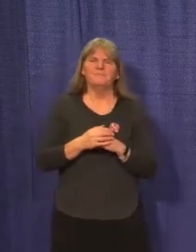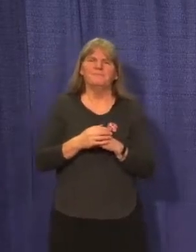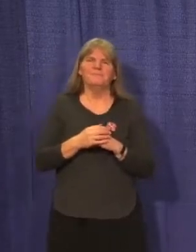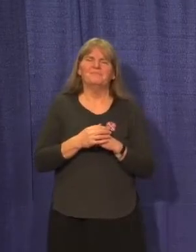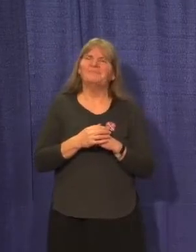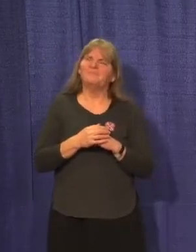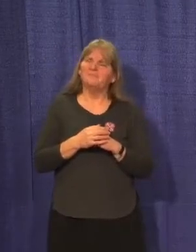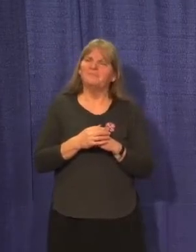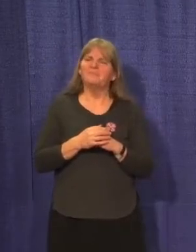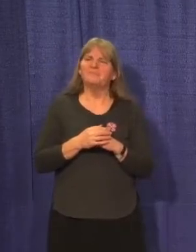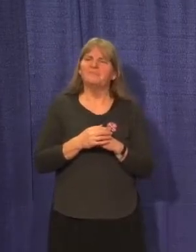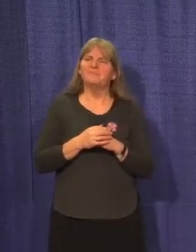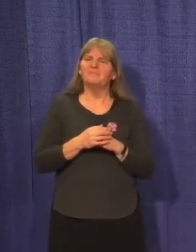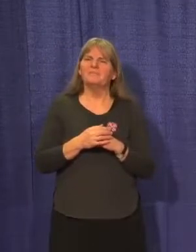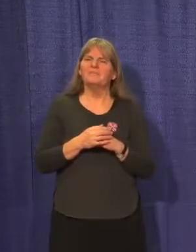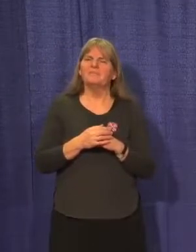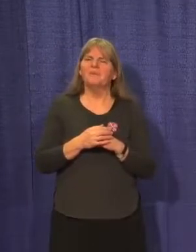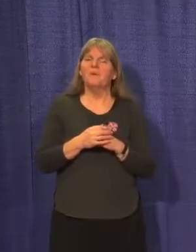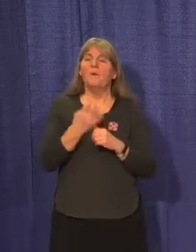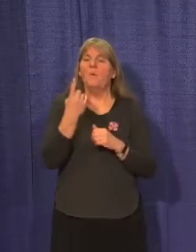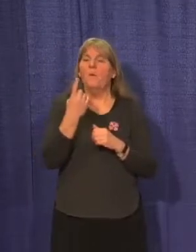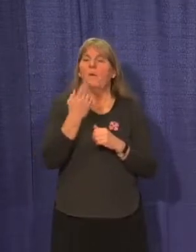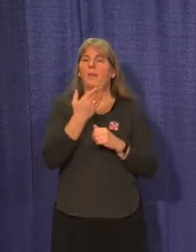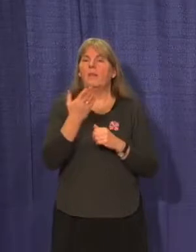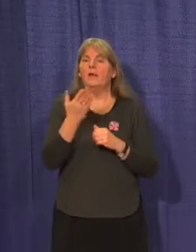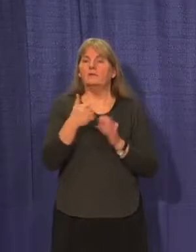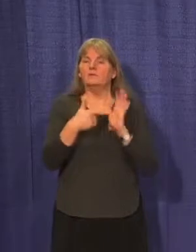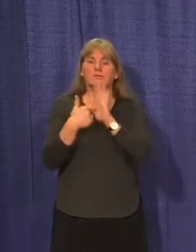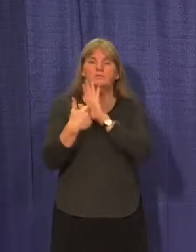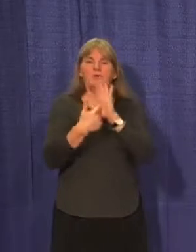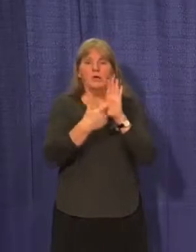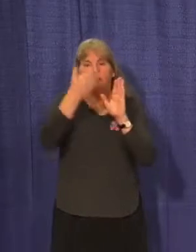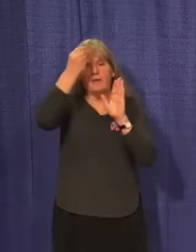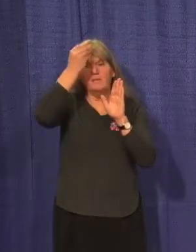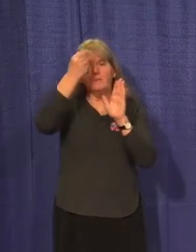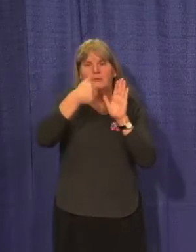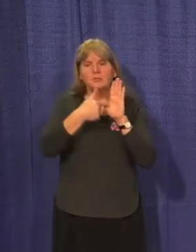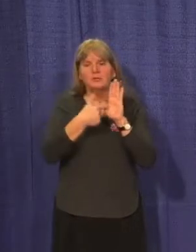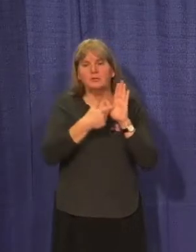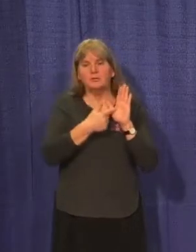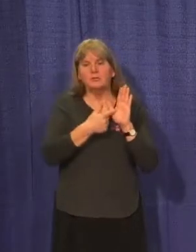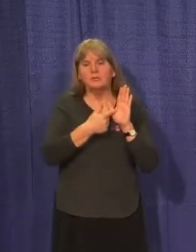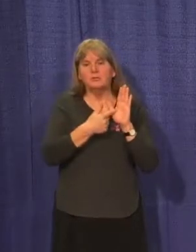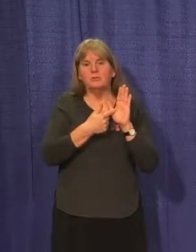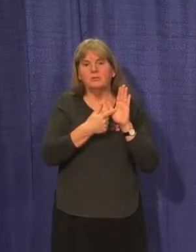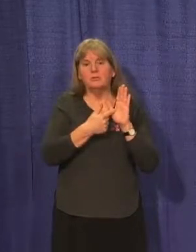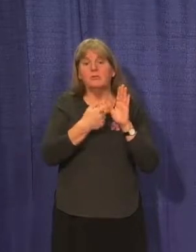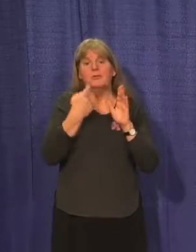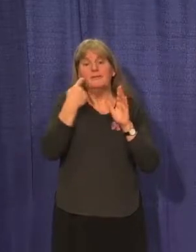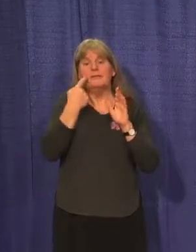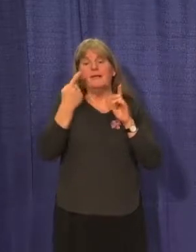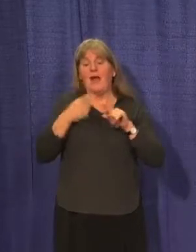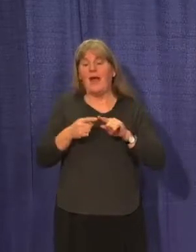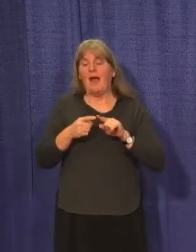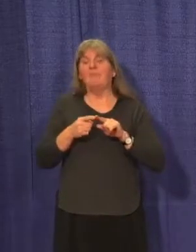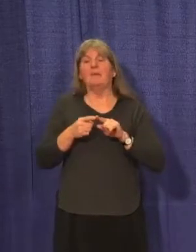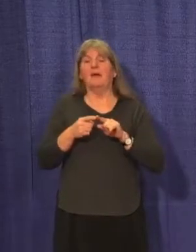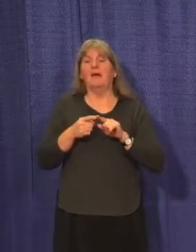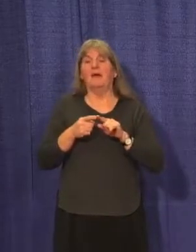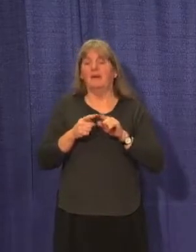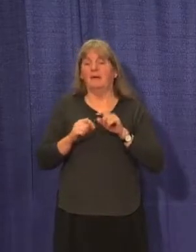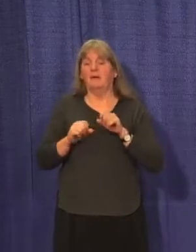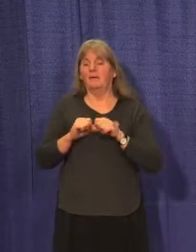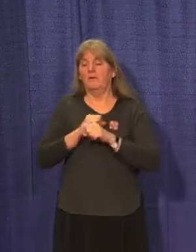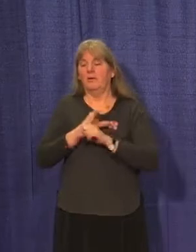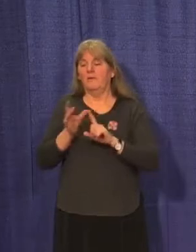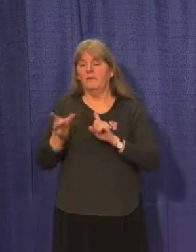Yeah. Well, I guess one advantage of having lots of recent cases is that we can actually